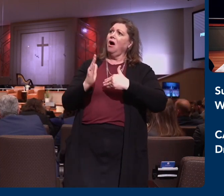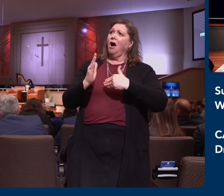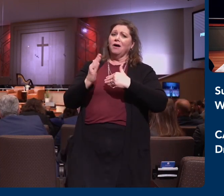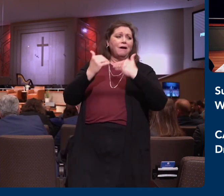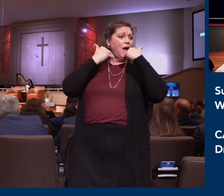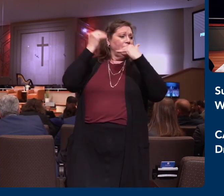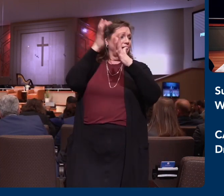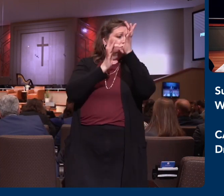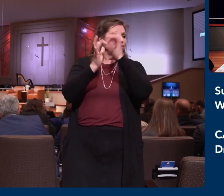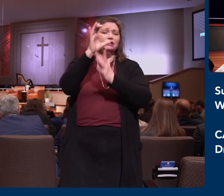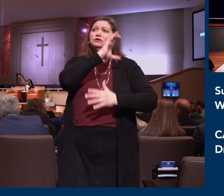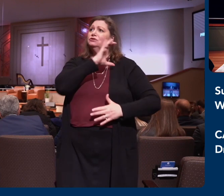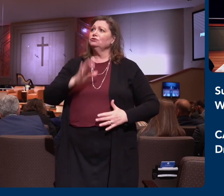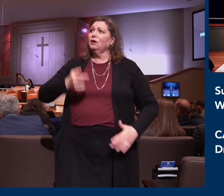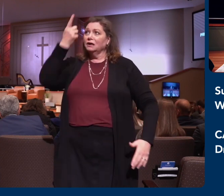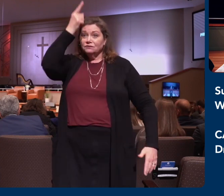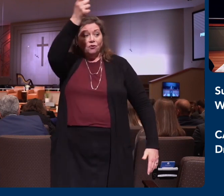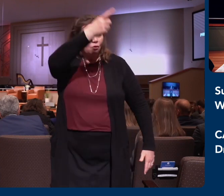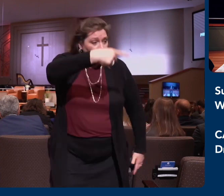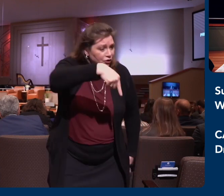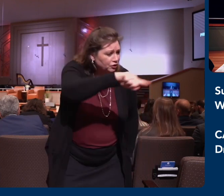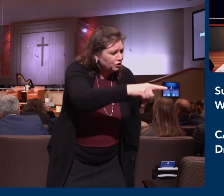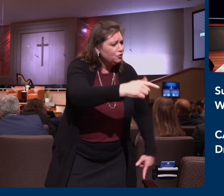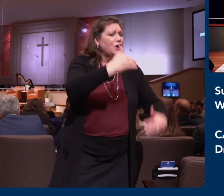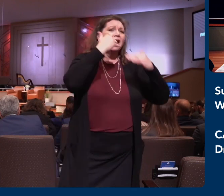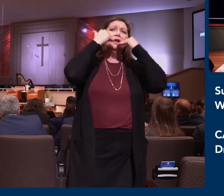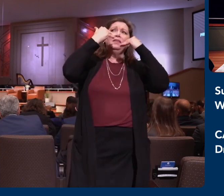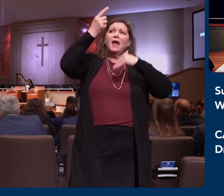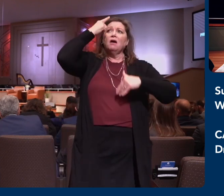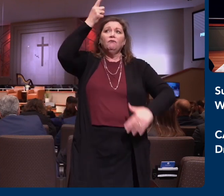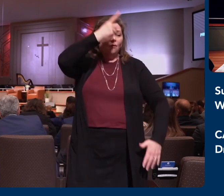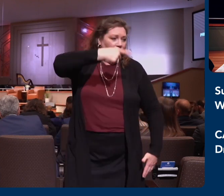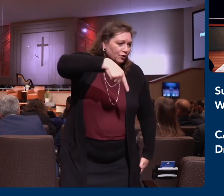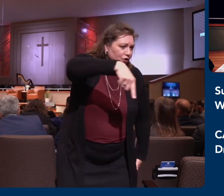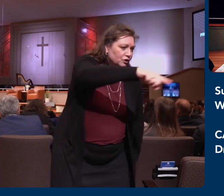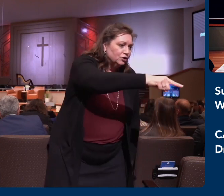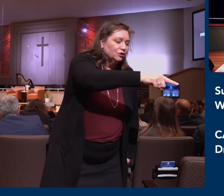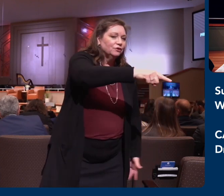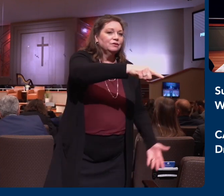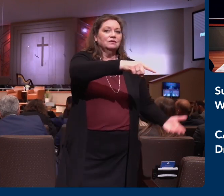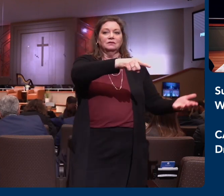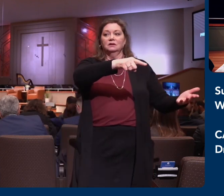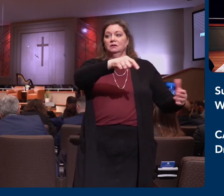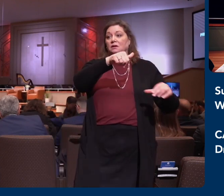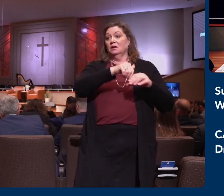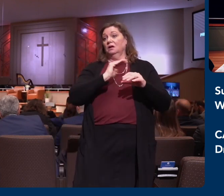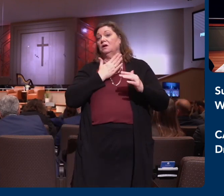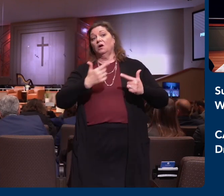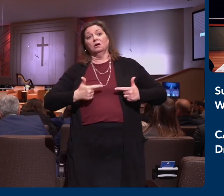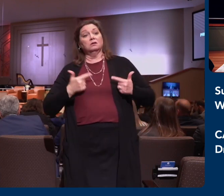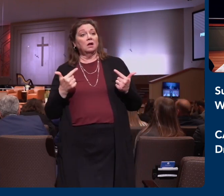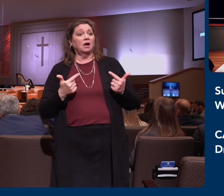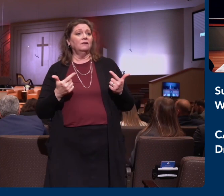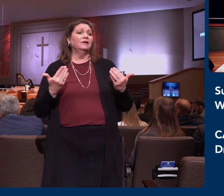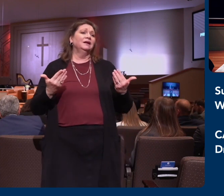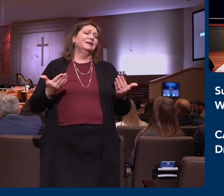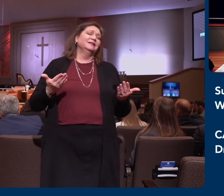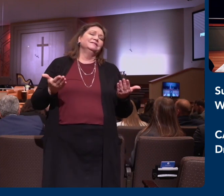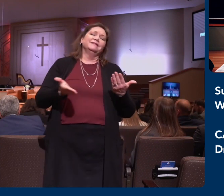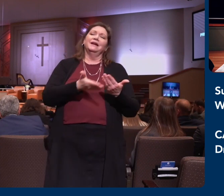praying always for you. It's easy for us in our life to see the negative in everybody. Maybe you know